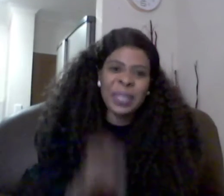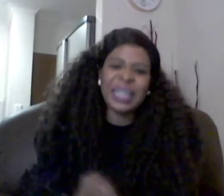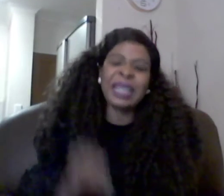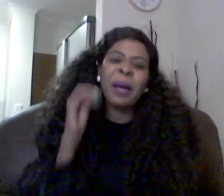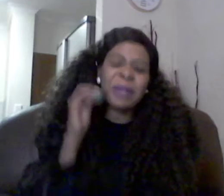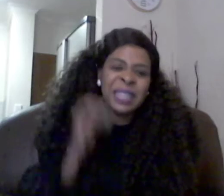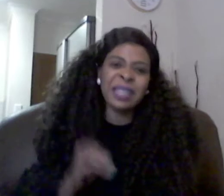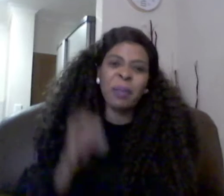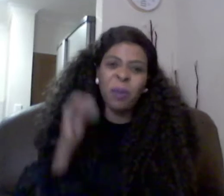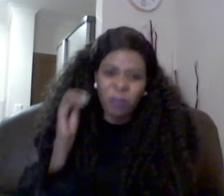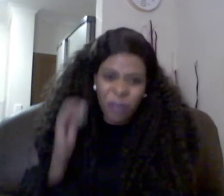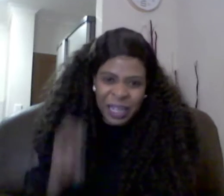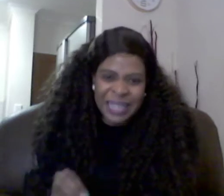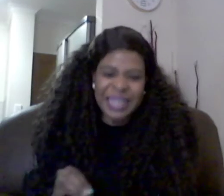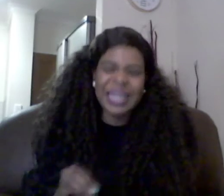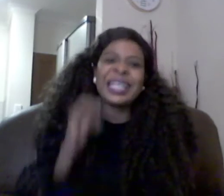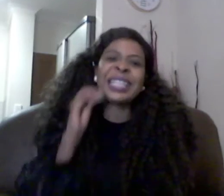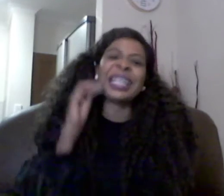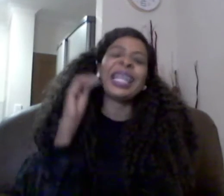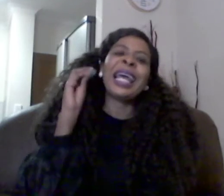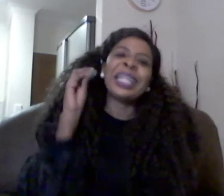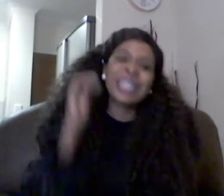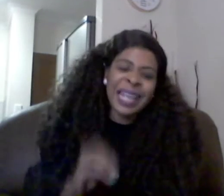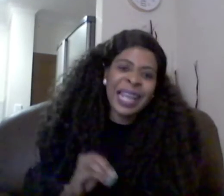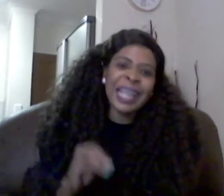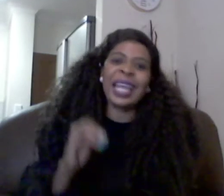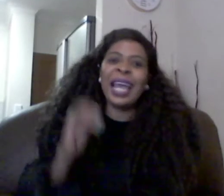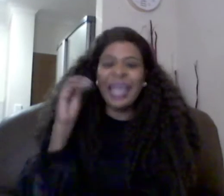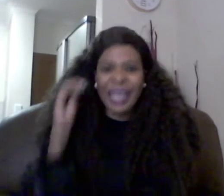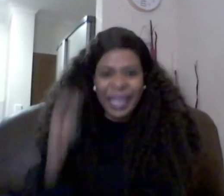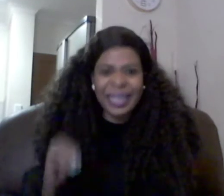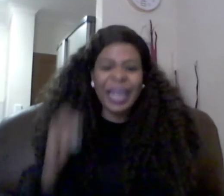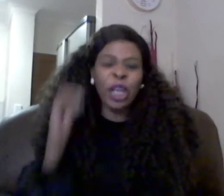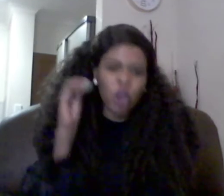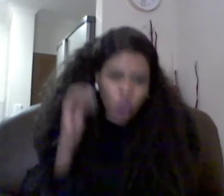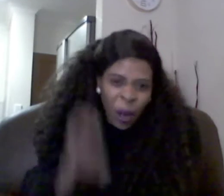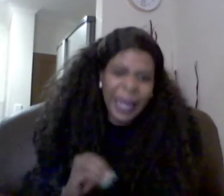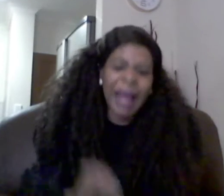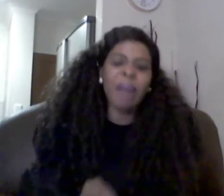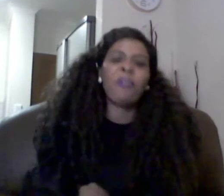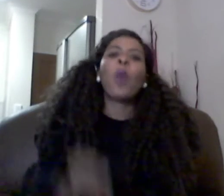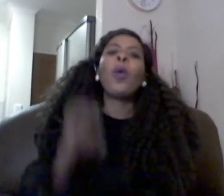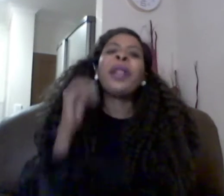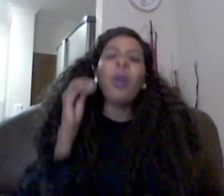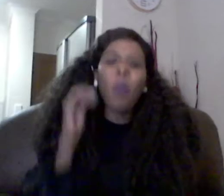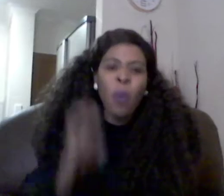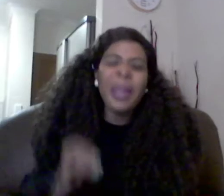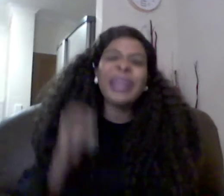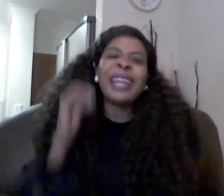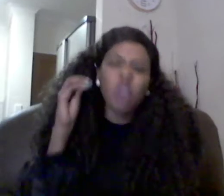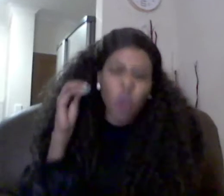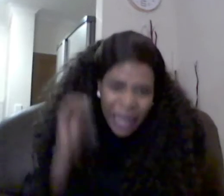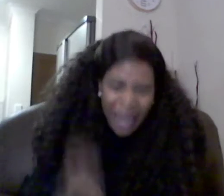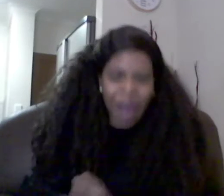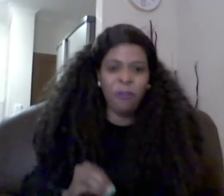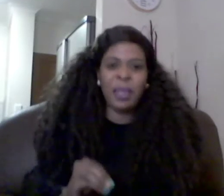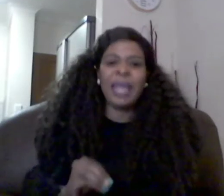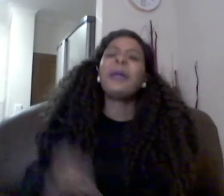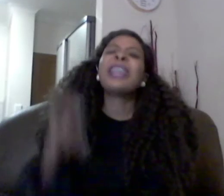person the bible says in the book of ecclesis it says that drink and eat and enjoy life with the woman that you love it must